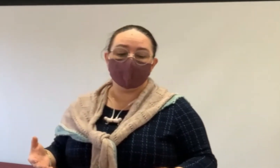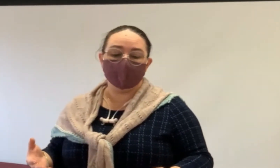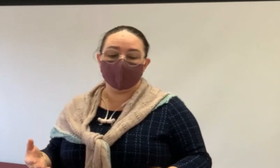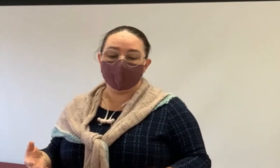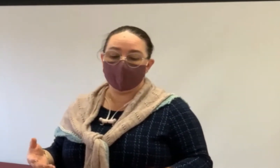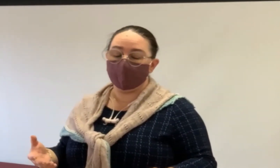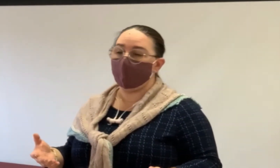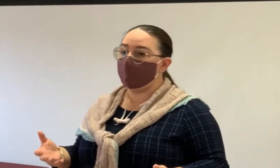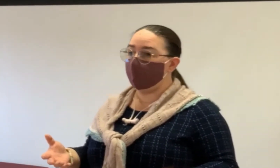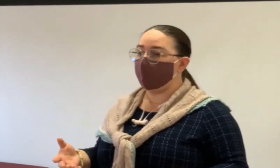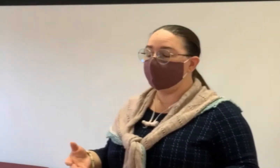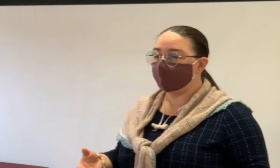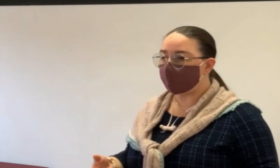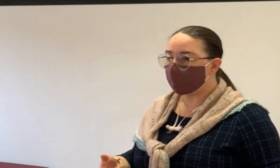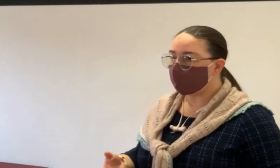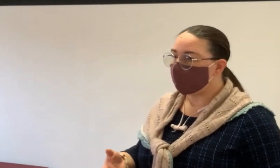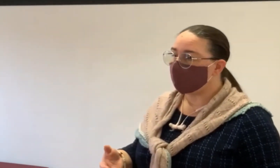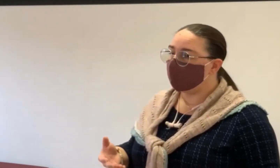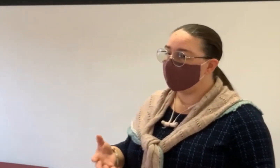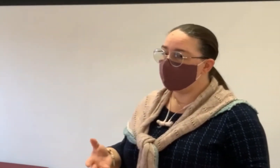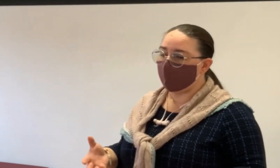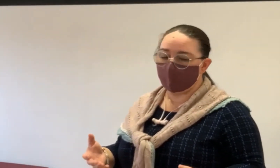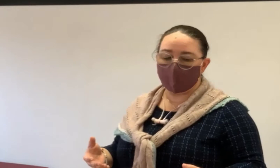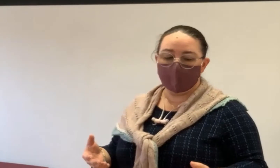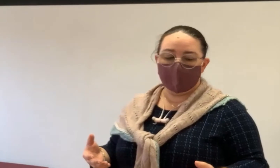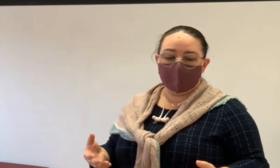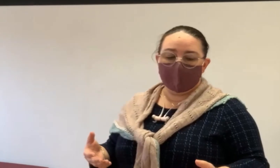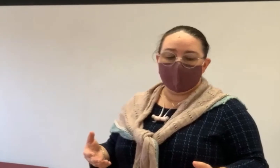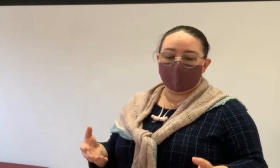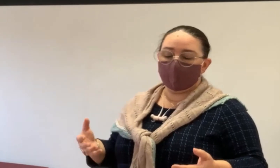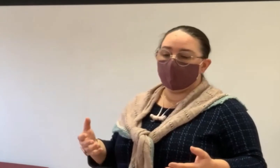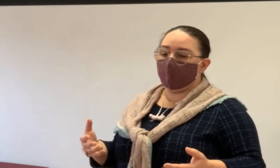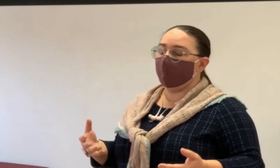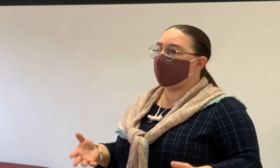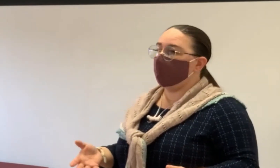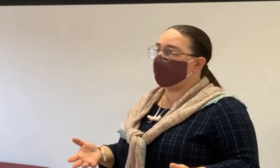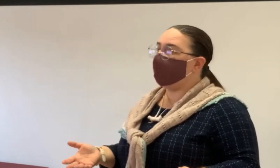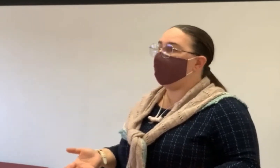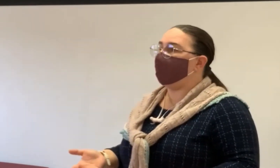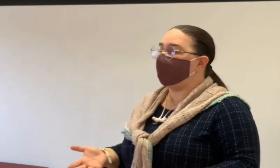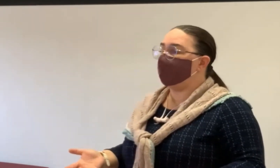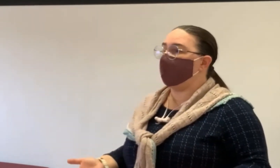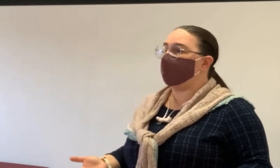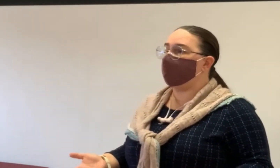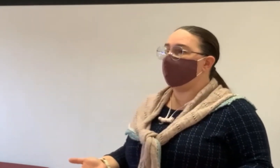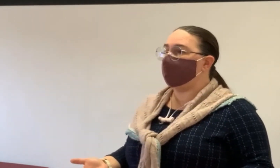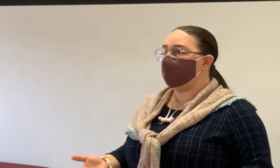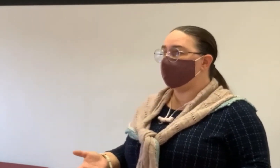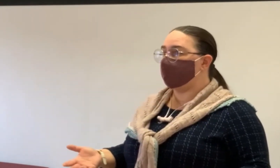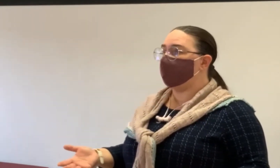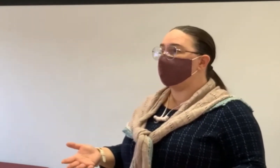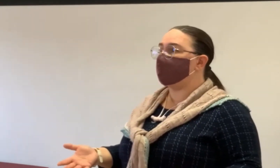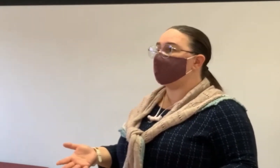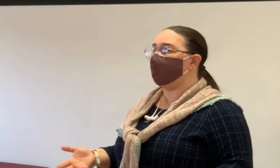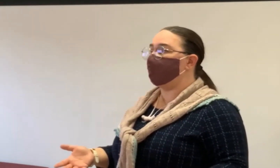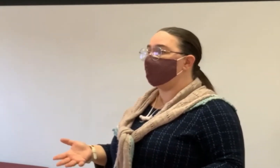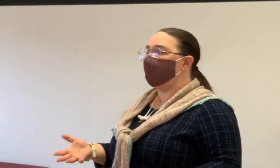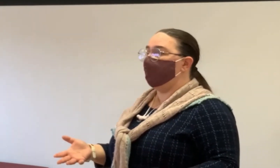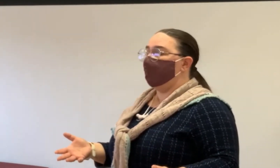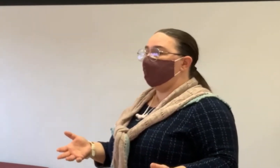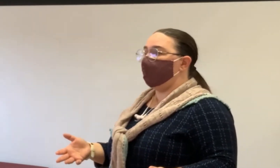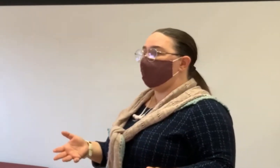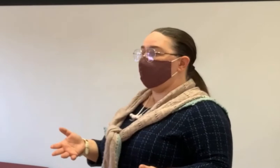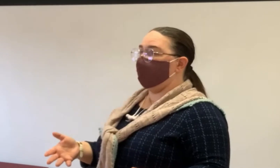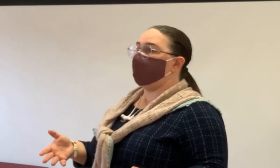we can do for you or for anybody who owns property is what we call a comparative market analysis to understand